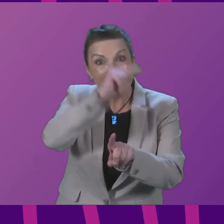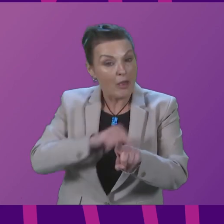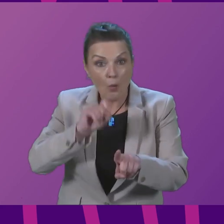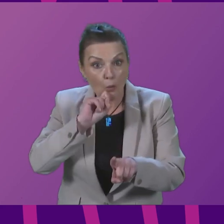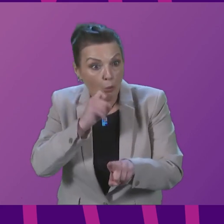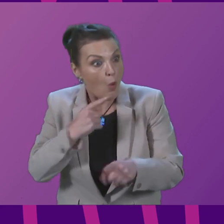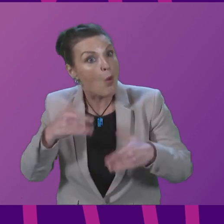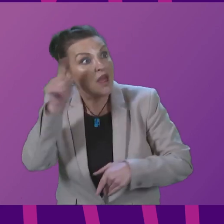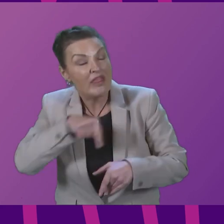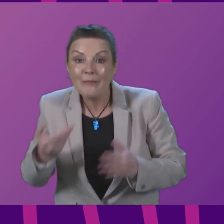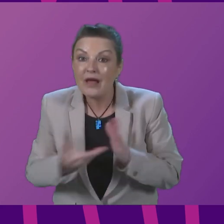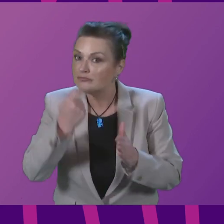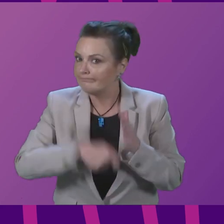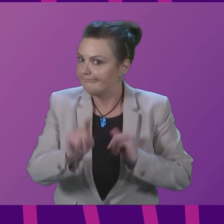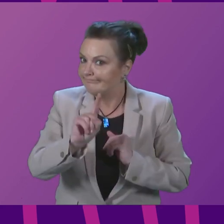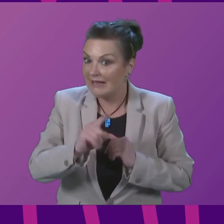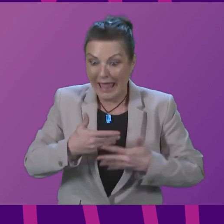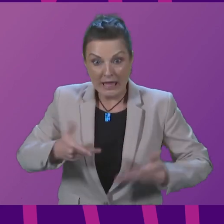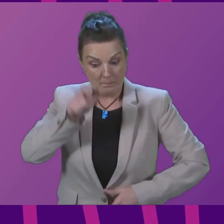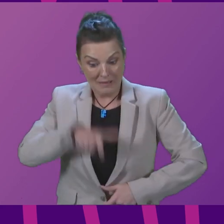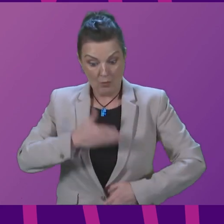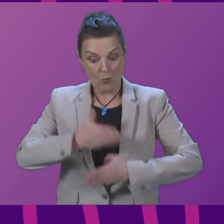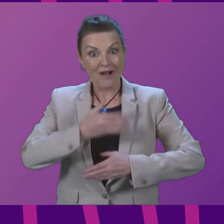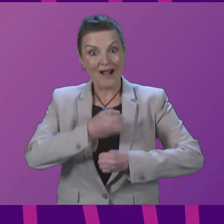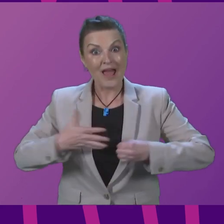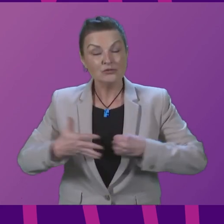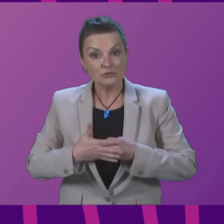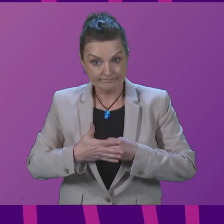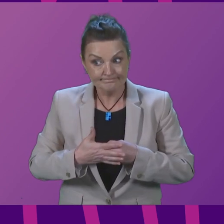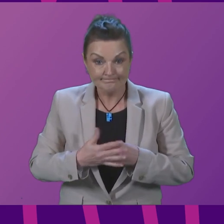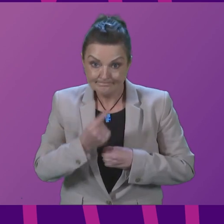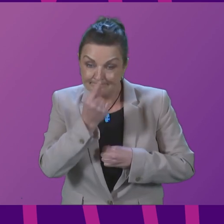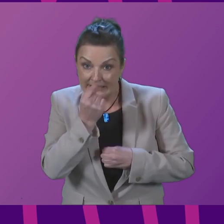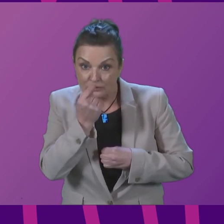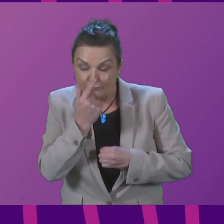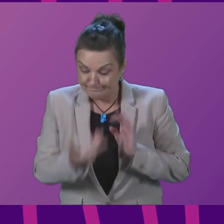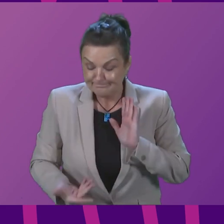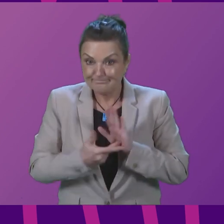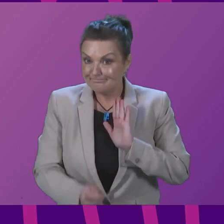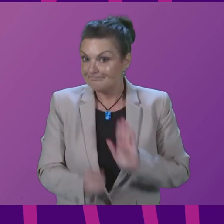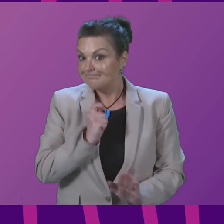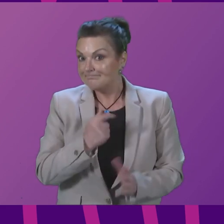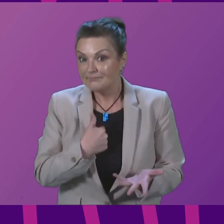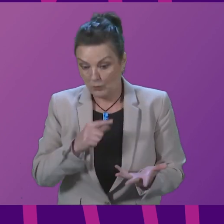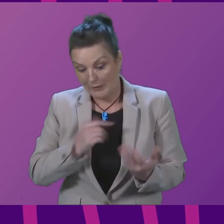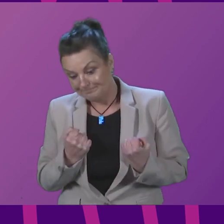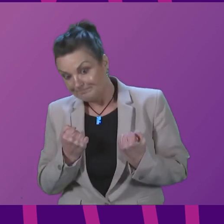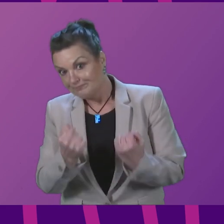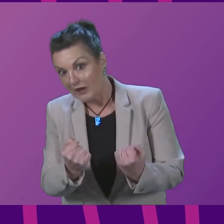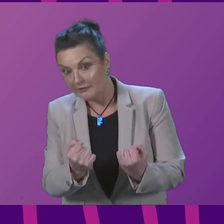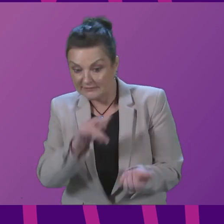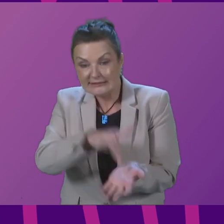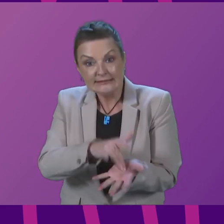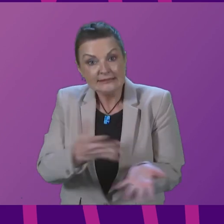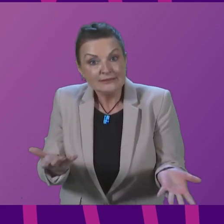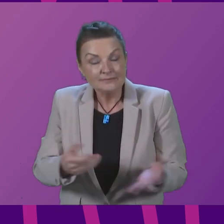SNP councillors. Anyone working in Glasgow also faces the prospect of extra charges for driving into